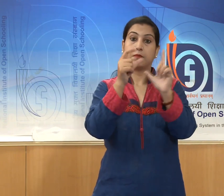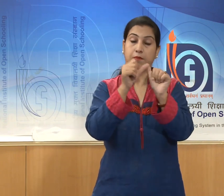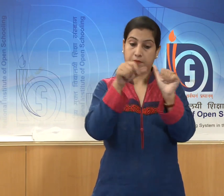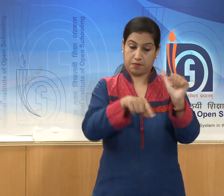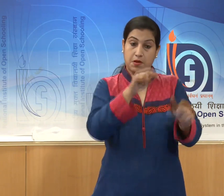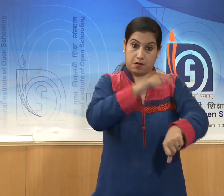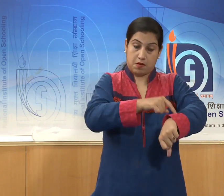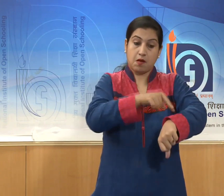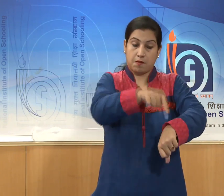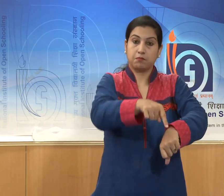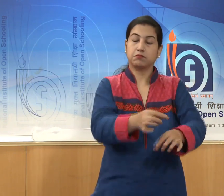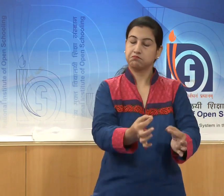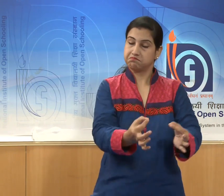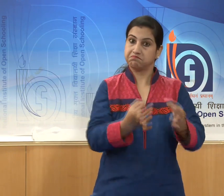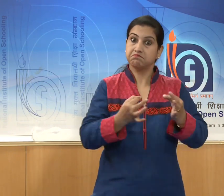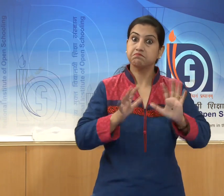extremely skilled.